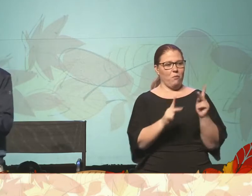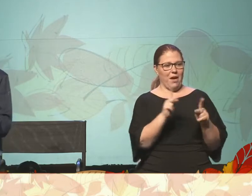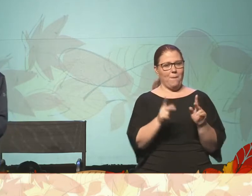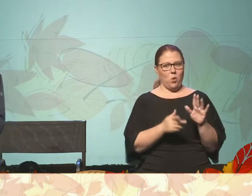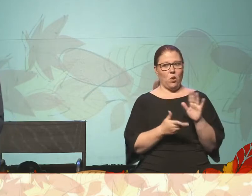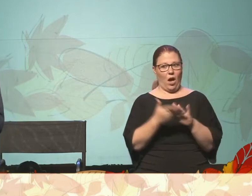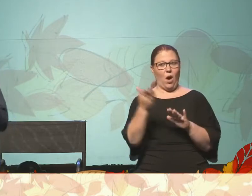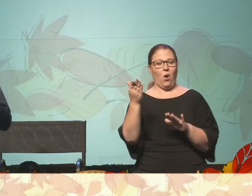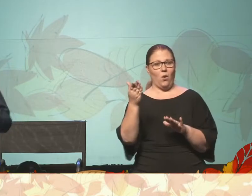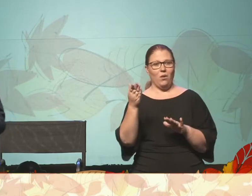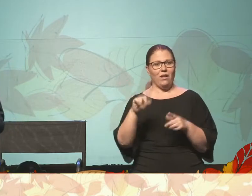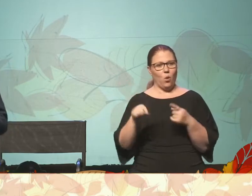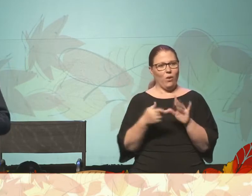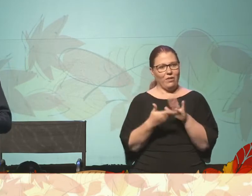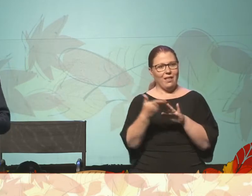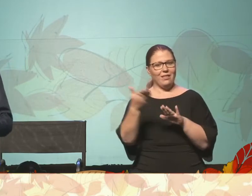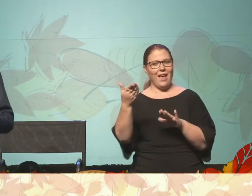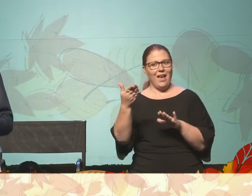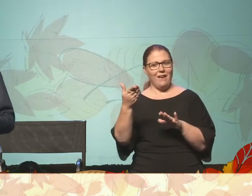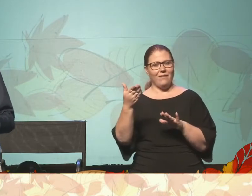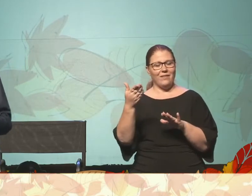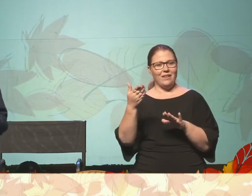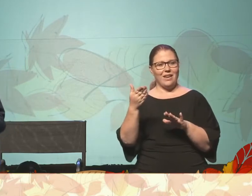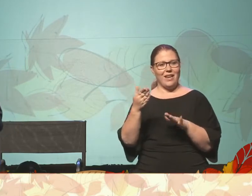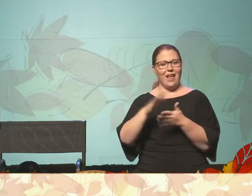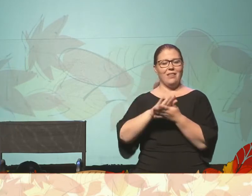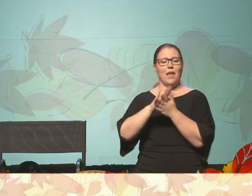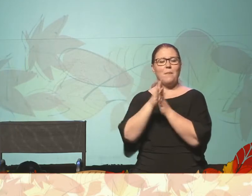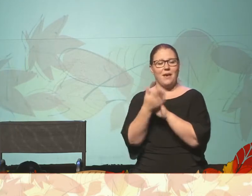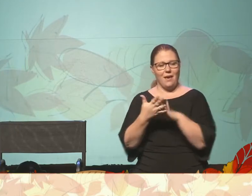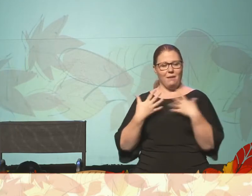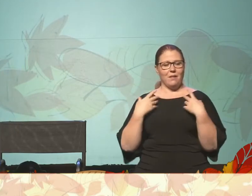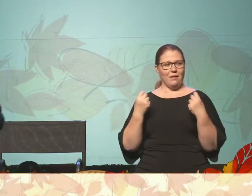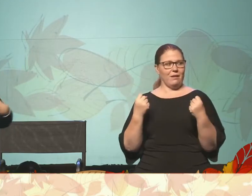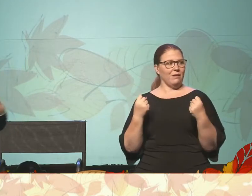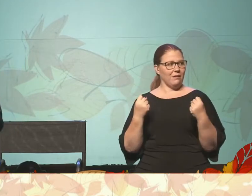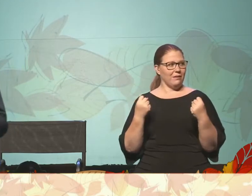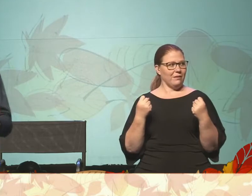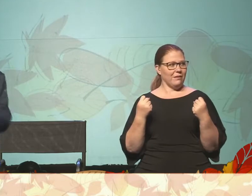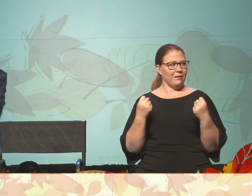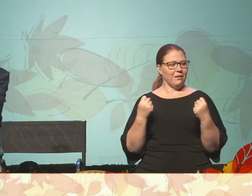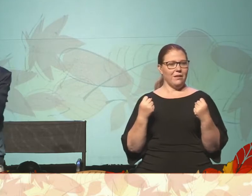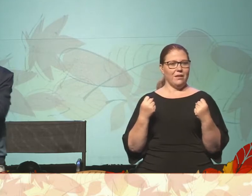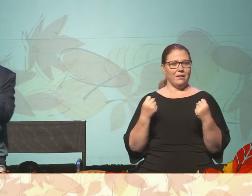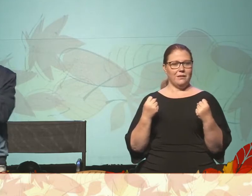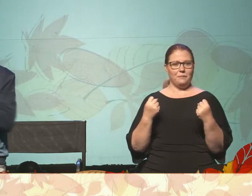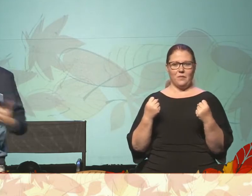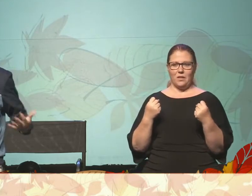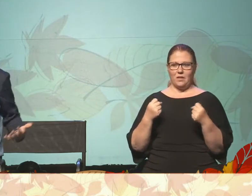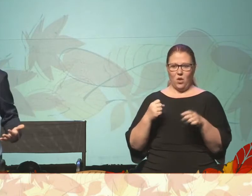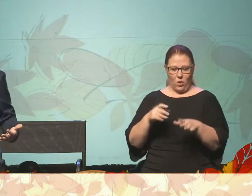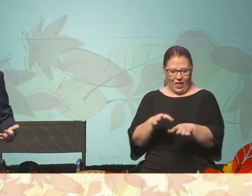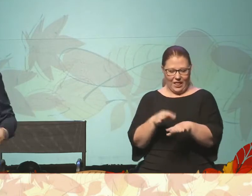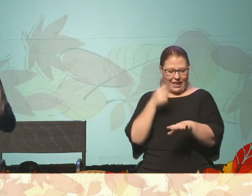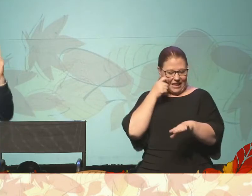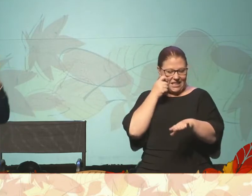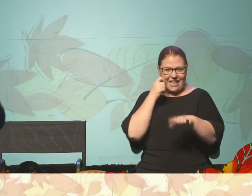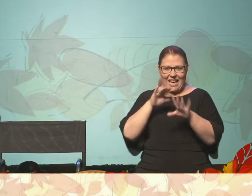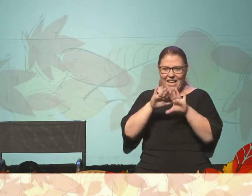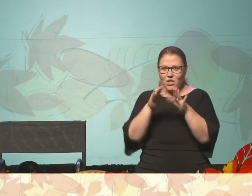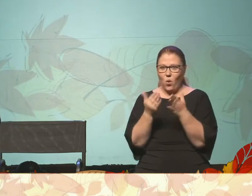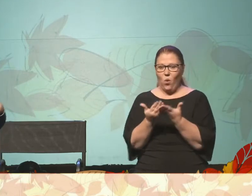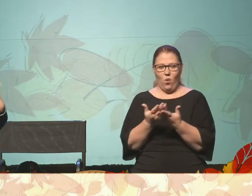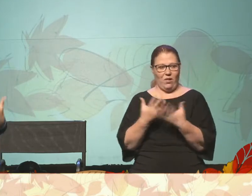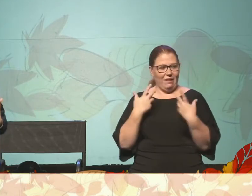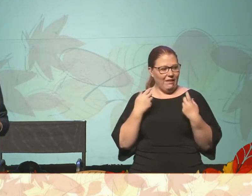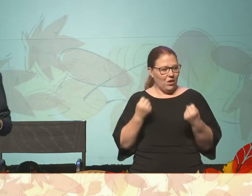as they departed, they happened to be made clean. So they're going down and all of a sudden their skin is made clean. And one of